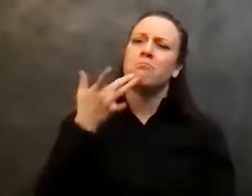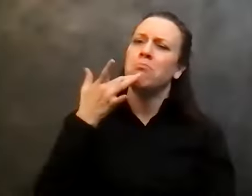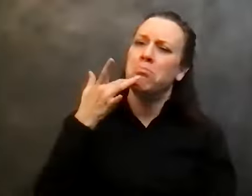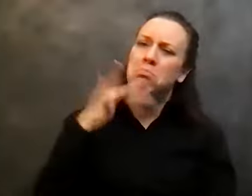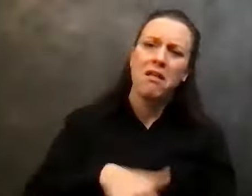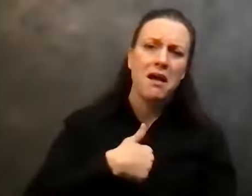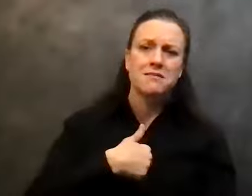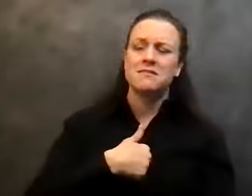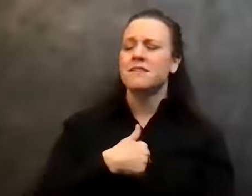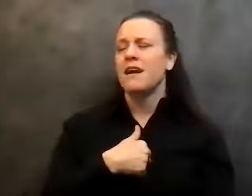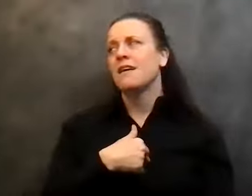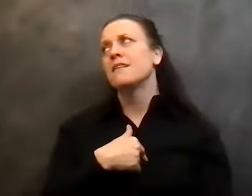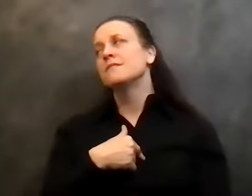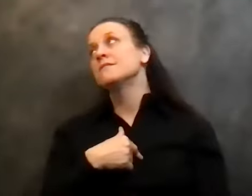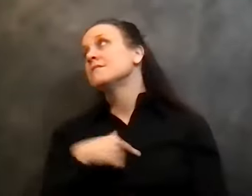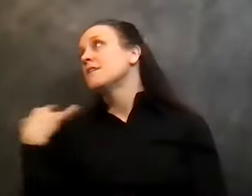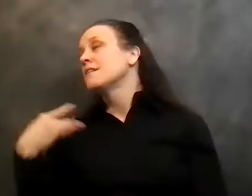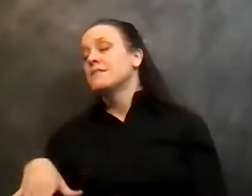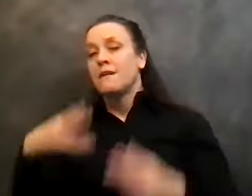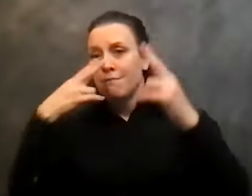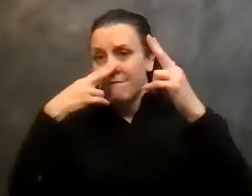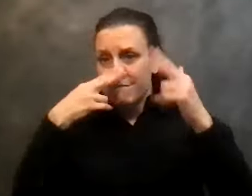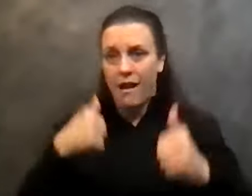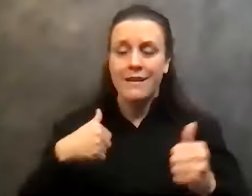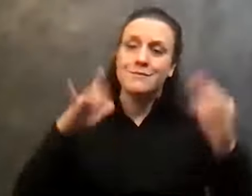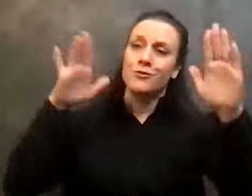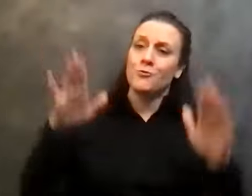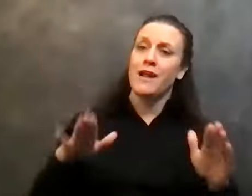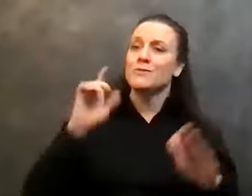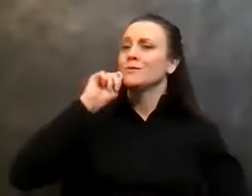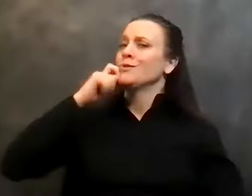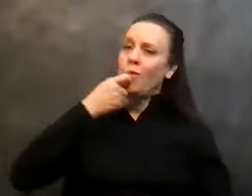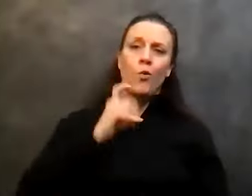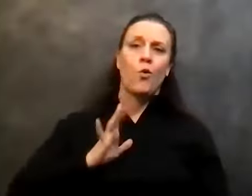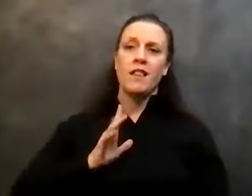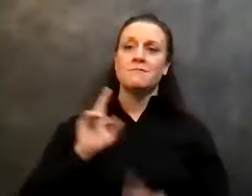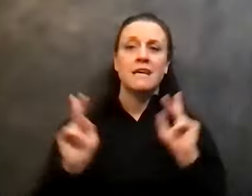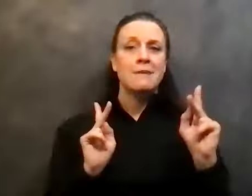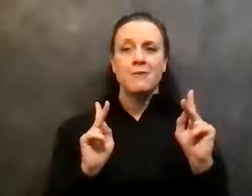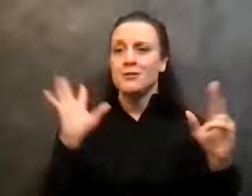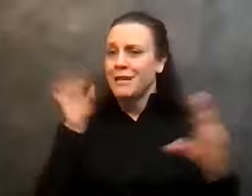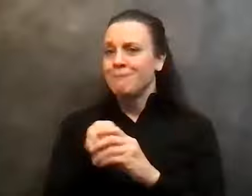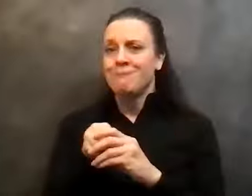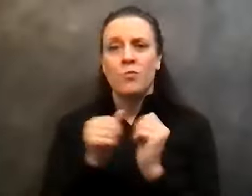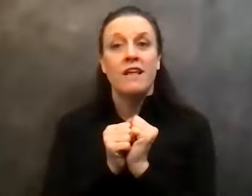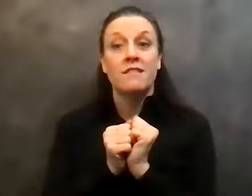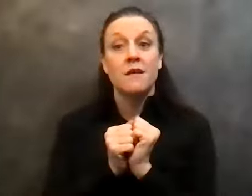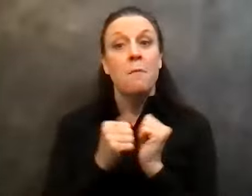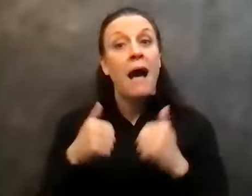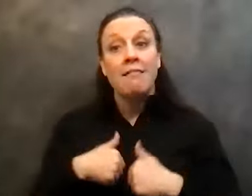of these are the greatest, funniest, coolest people to, to be around. you know, my, my life, I went from being a bad